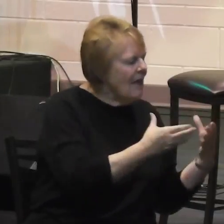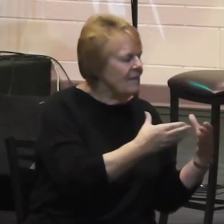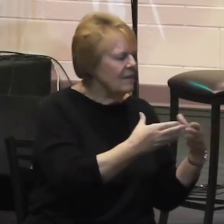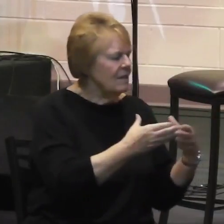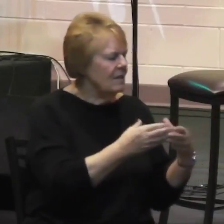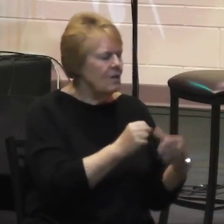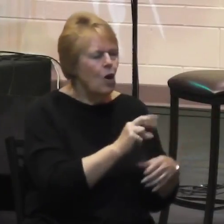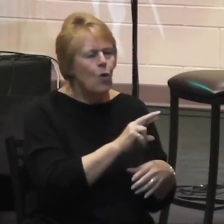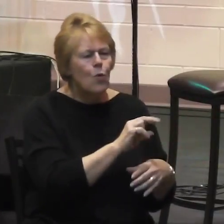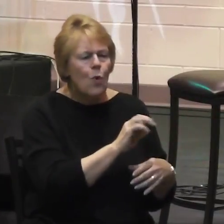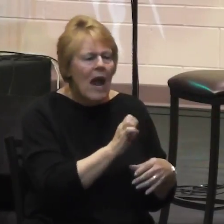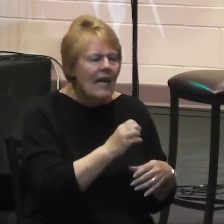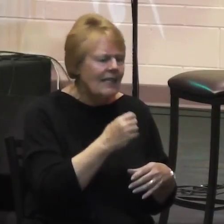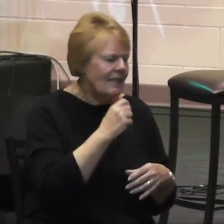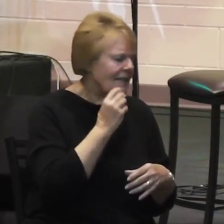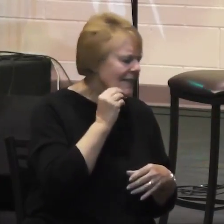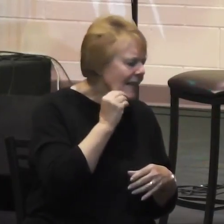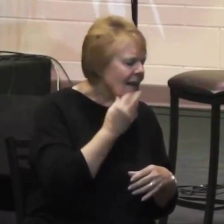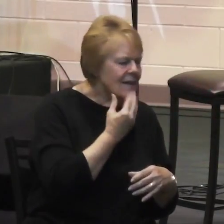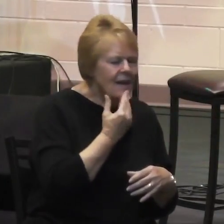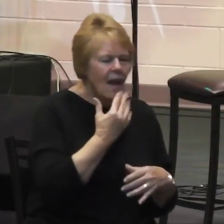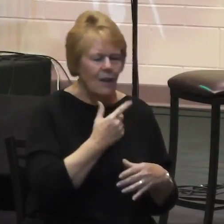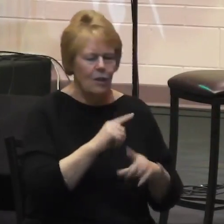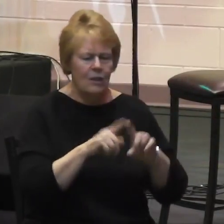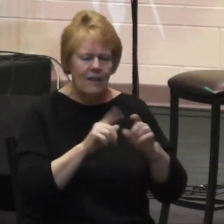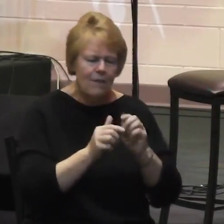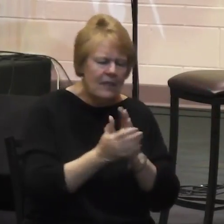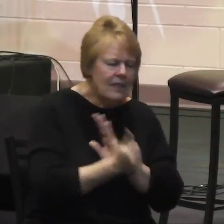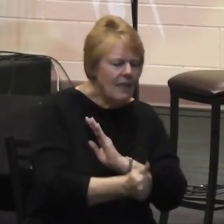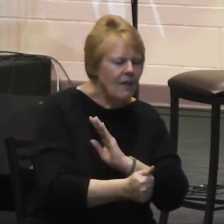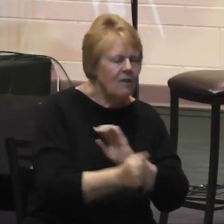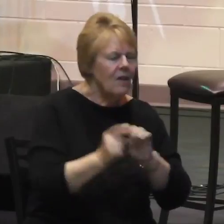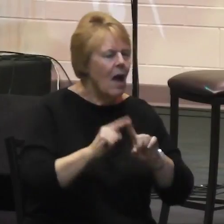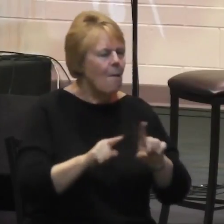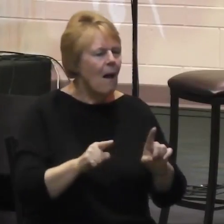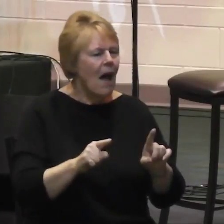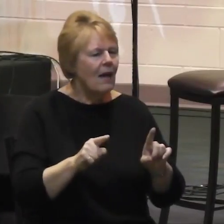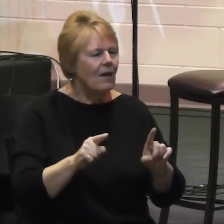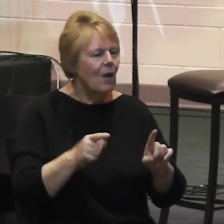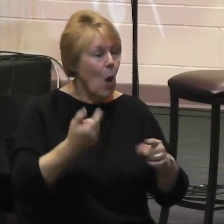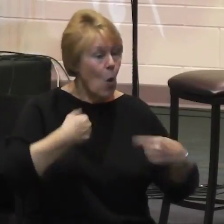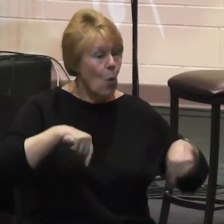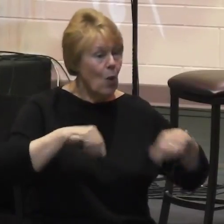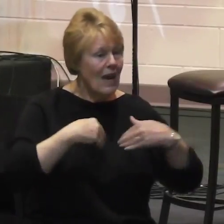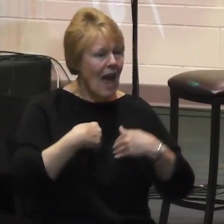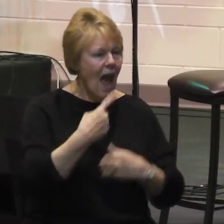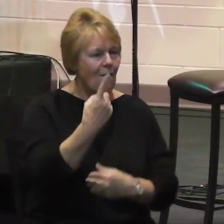race, different races, experiences, giftings, but we have one church.